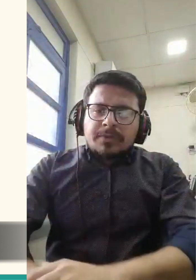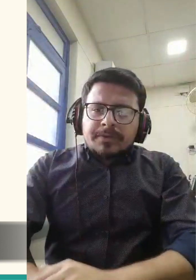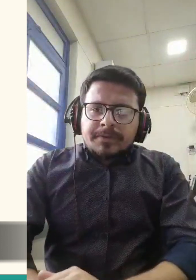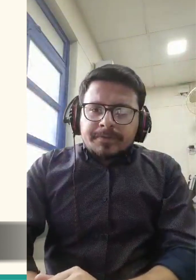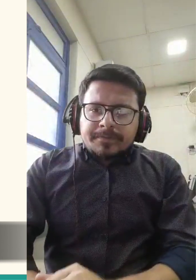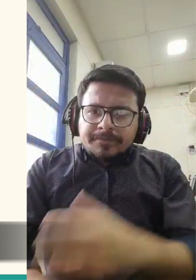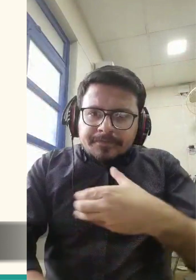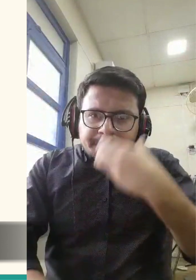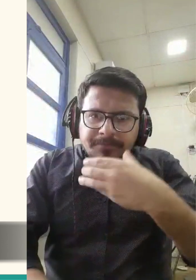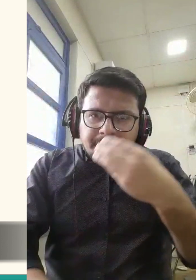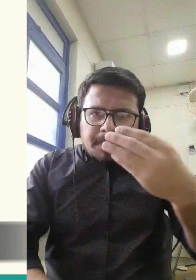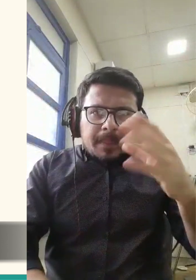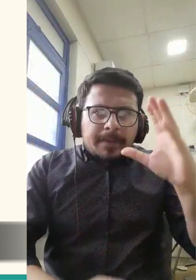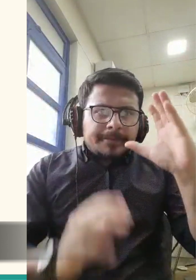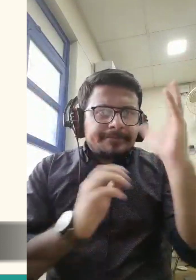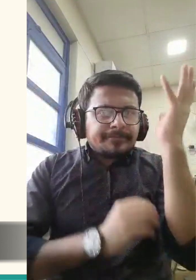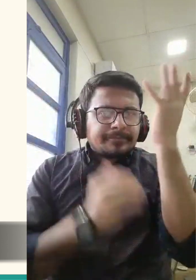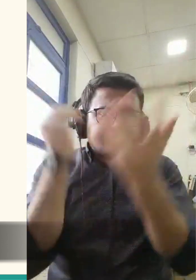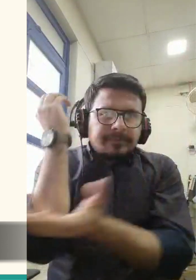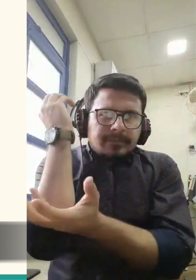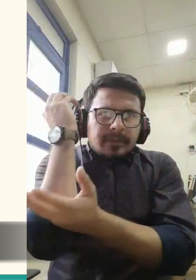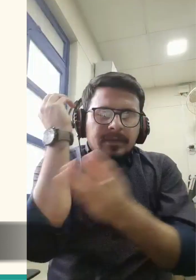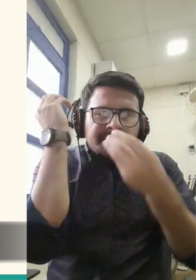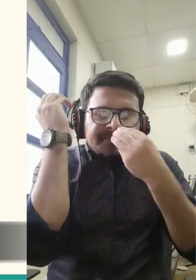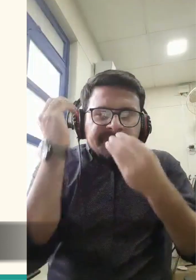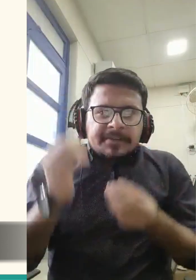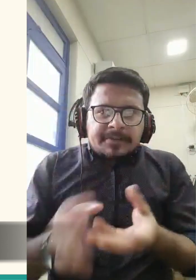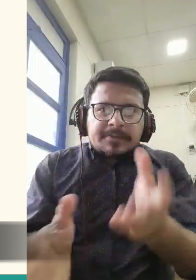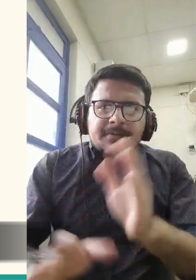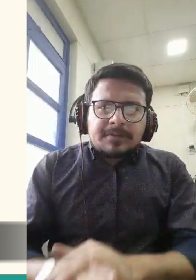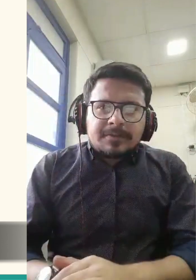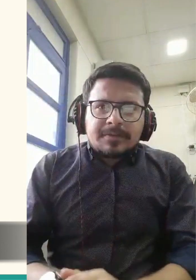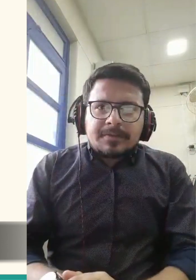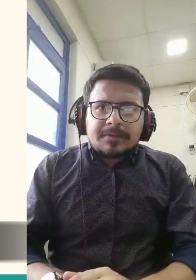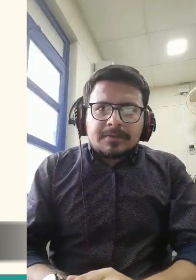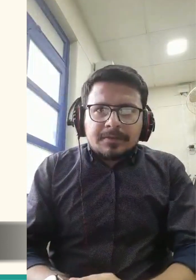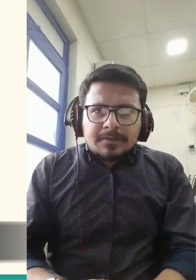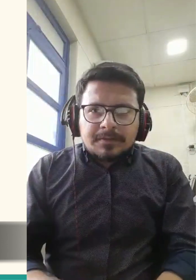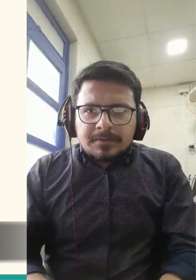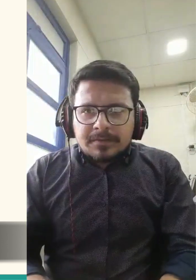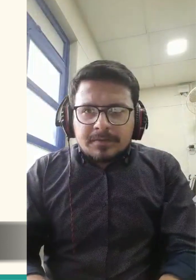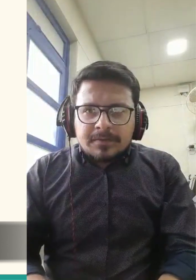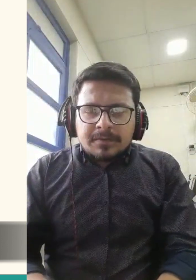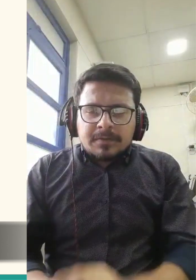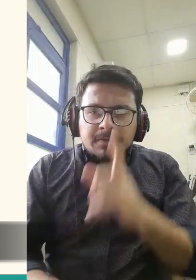Unable to resist the temptation the devil presented them with,